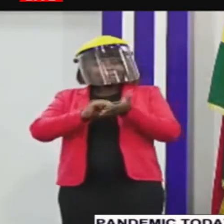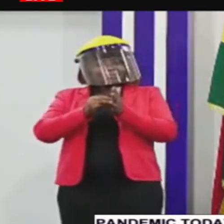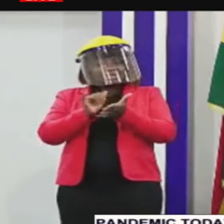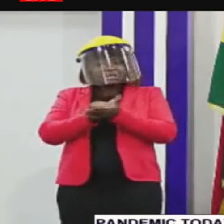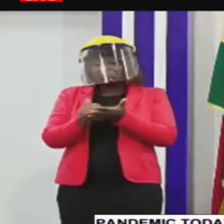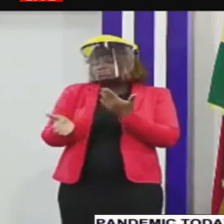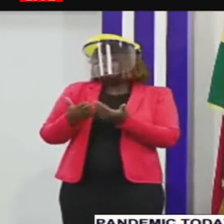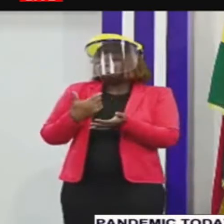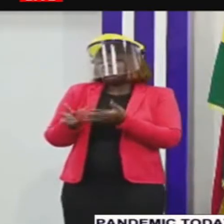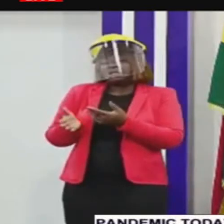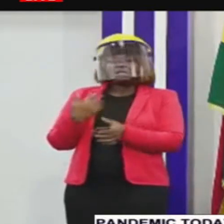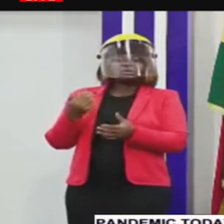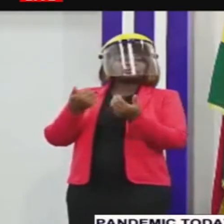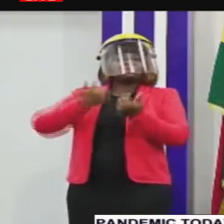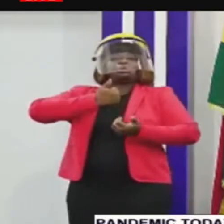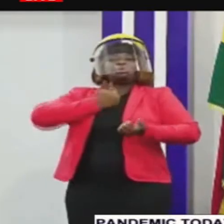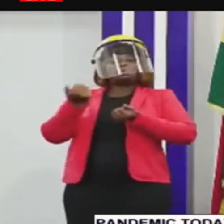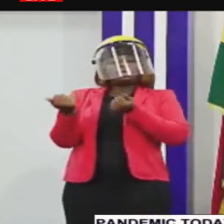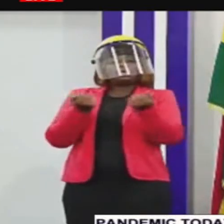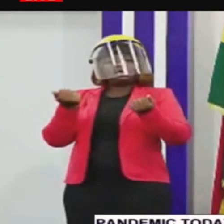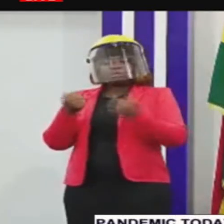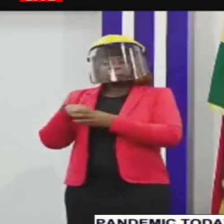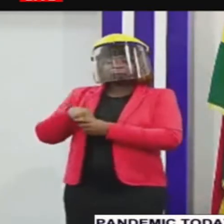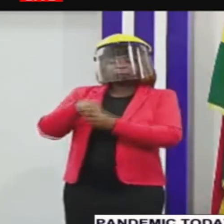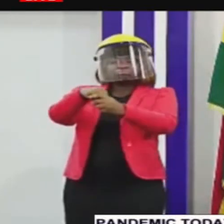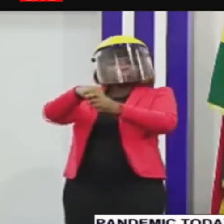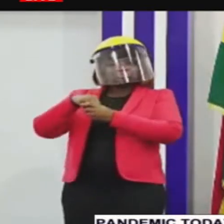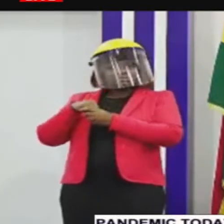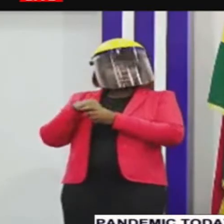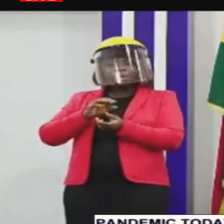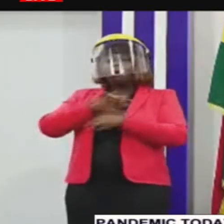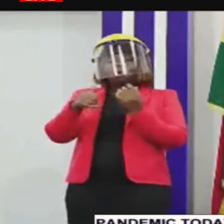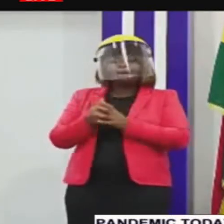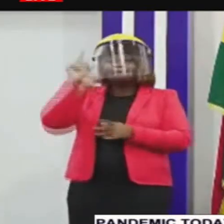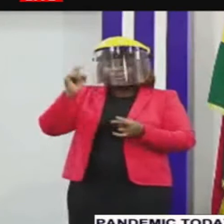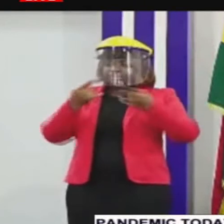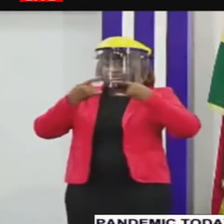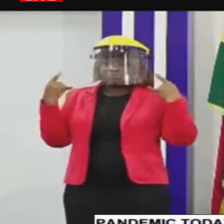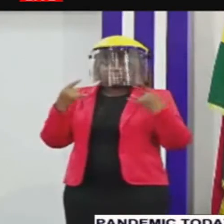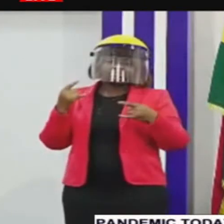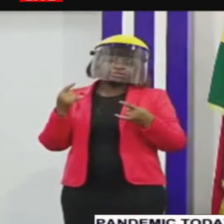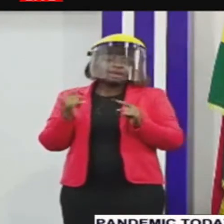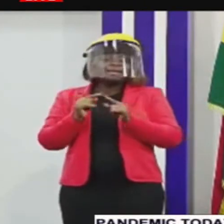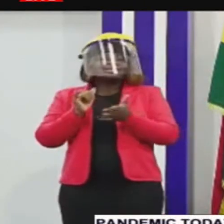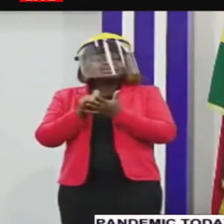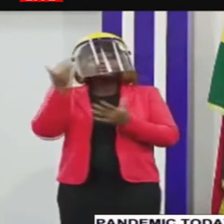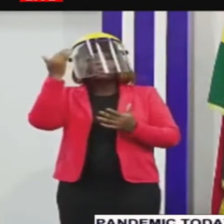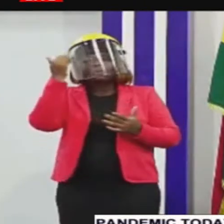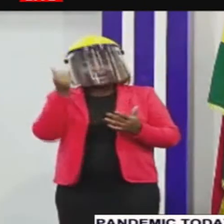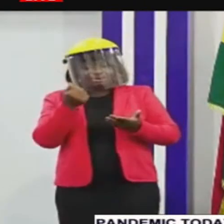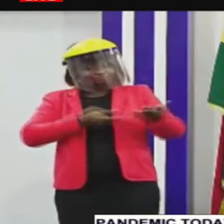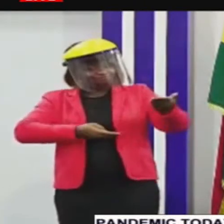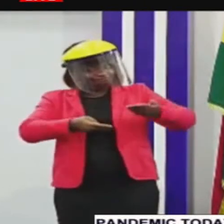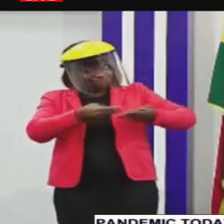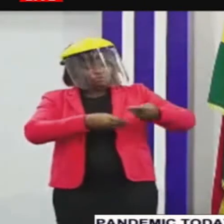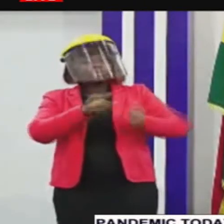then whether you are in your private vehicle or not once you are leaving or returning from your abode that part also affects you but that is why i saying that we are saying that